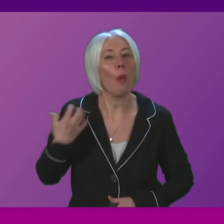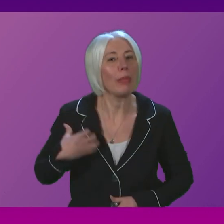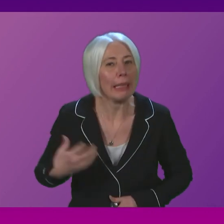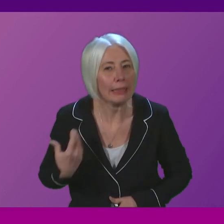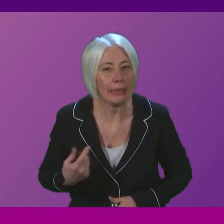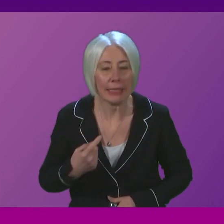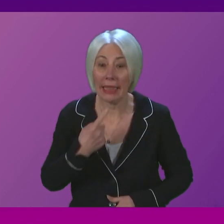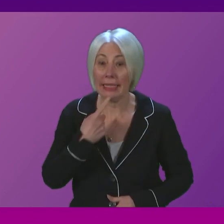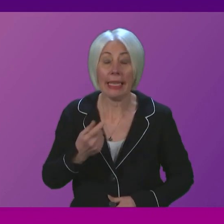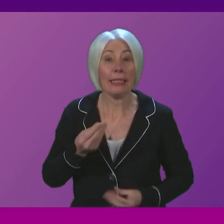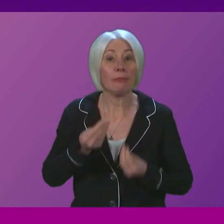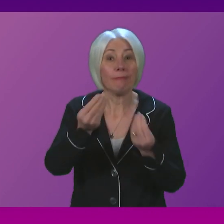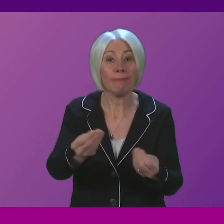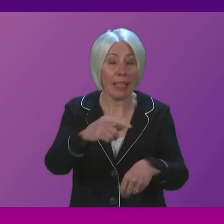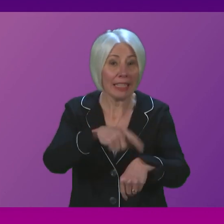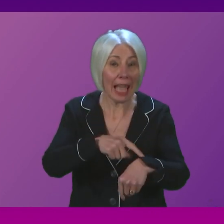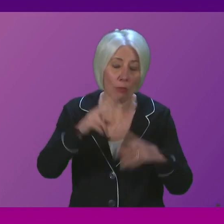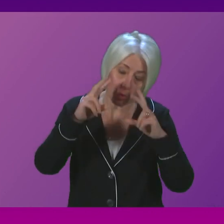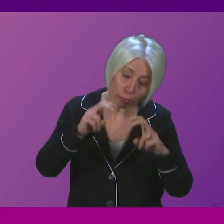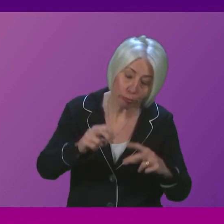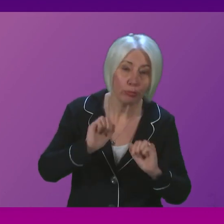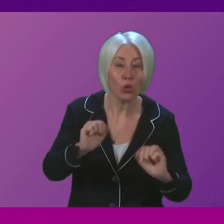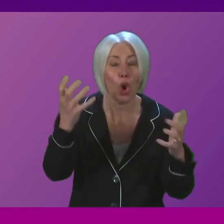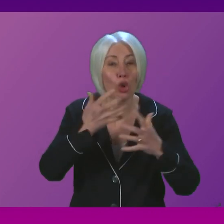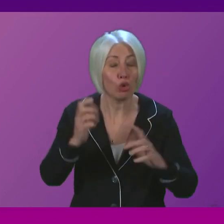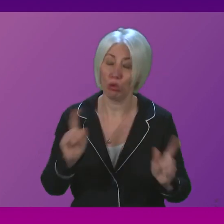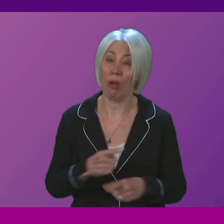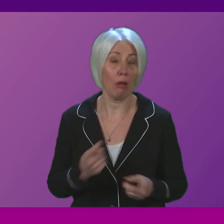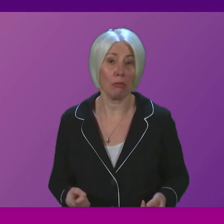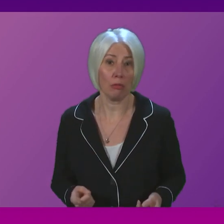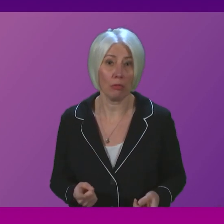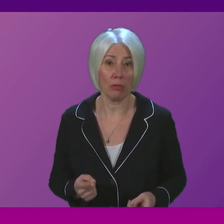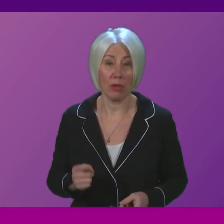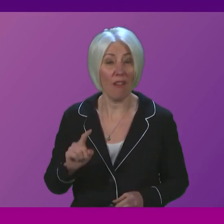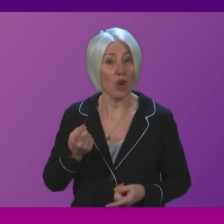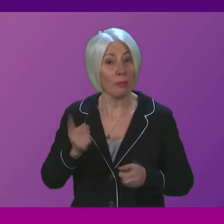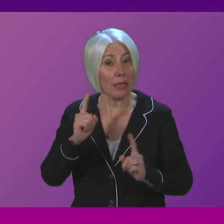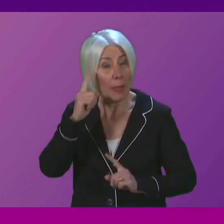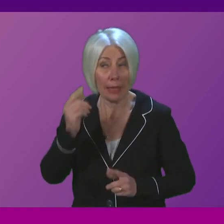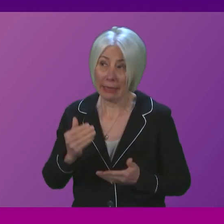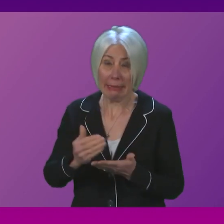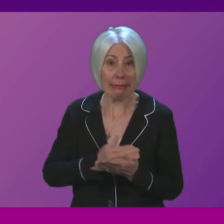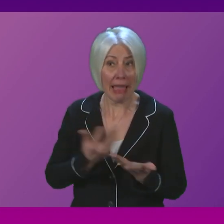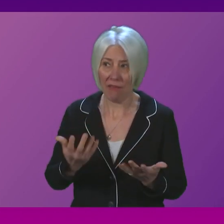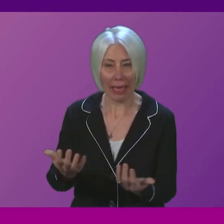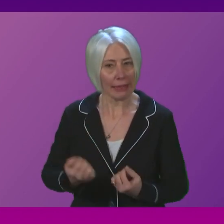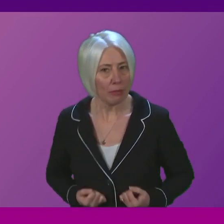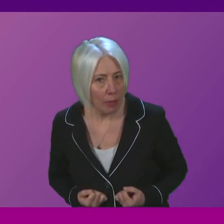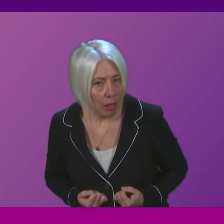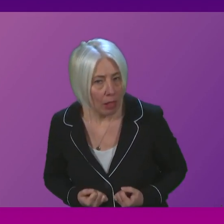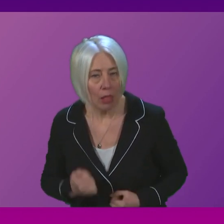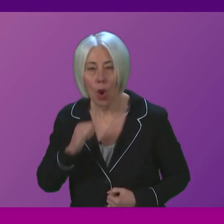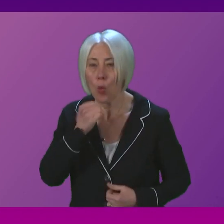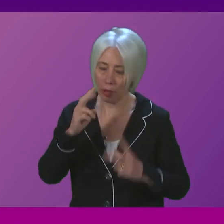they can no longer give a timescale for investigating their concerns. Does the First Minister think this is safe or acceptable, and will she